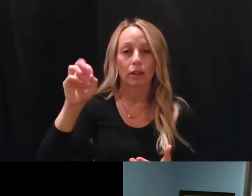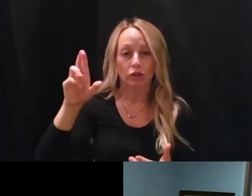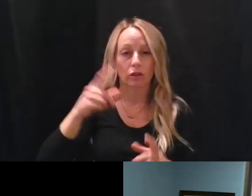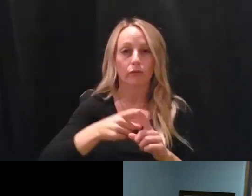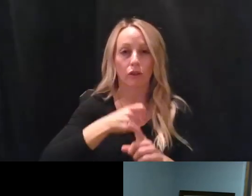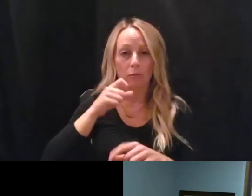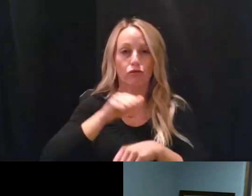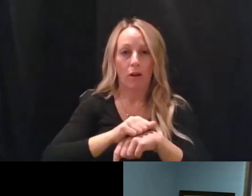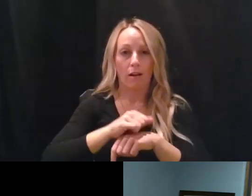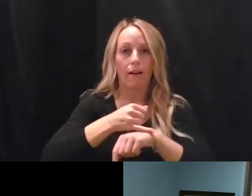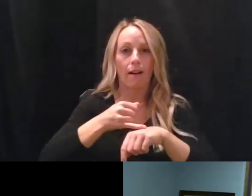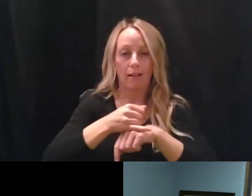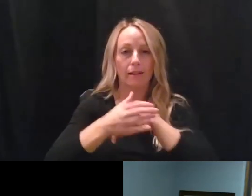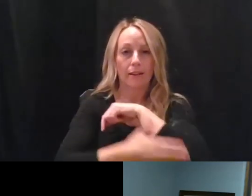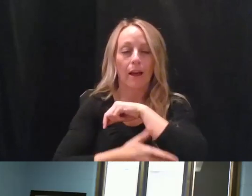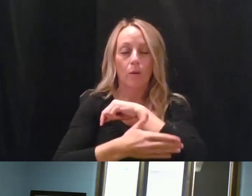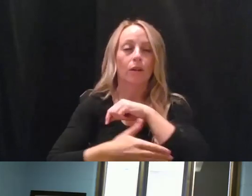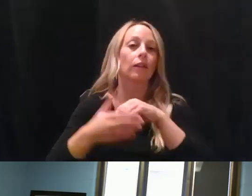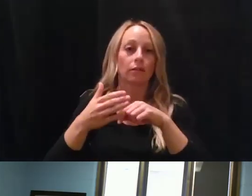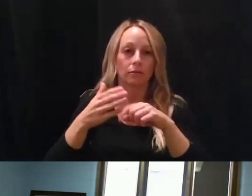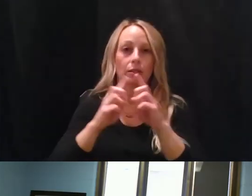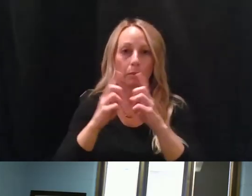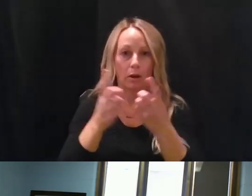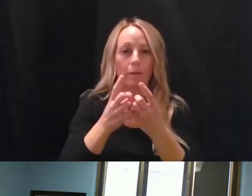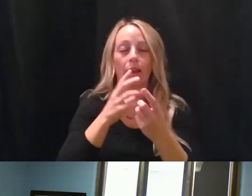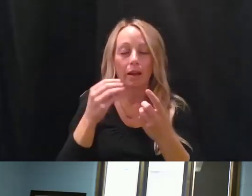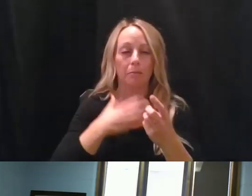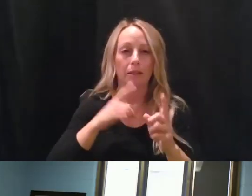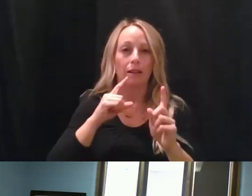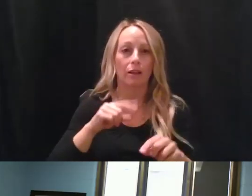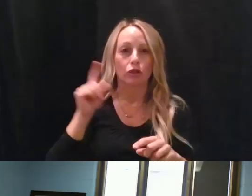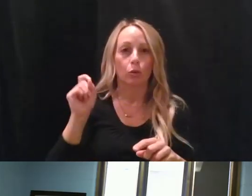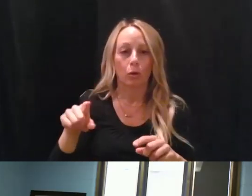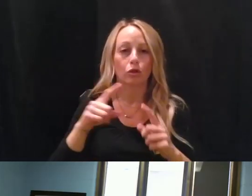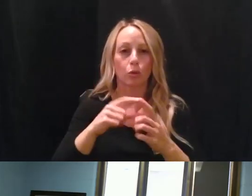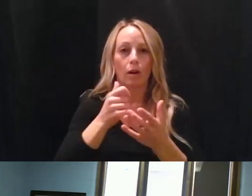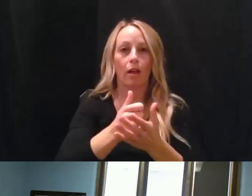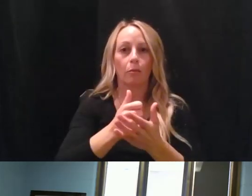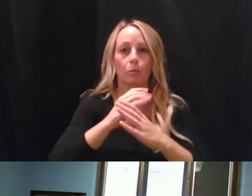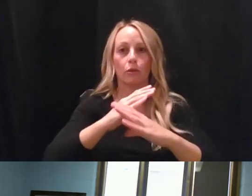Department, and please pick up and answer our questions to prevent the spread of this virus. Thank you.